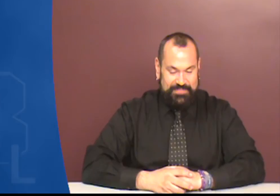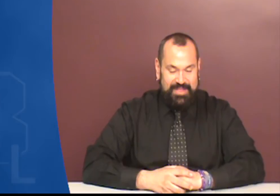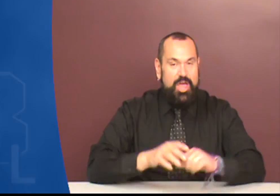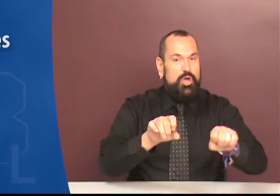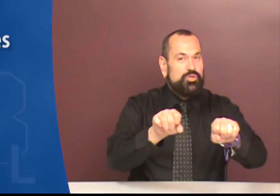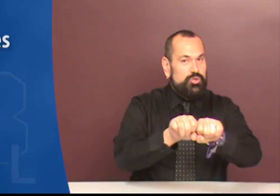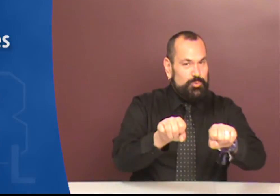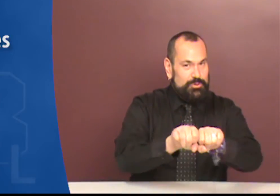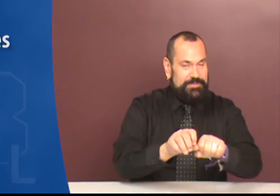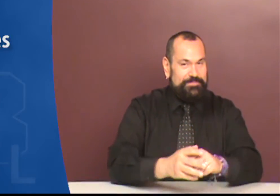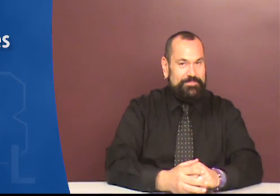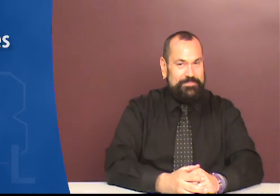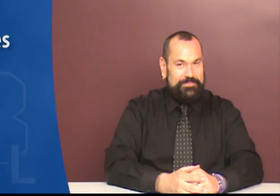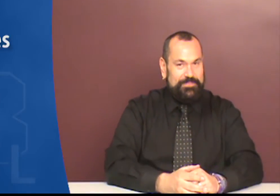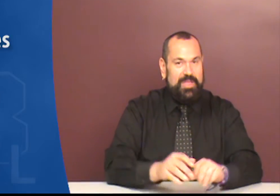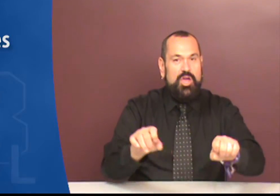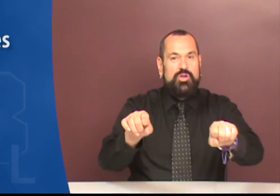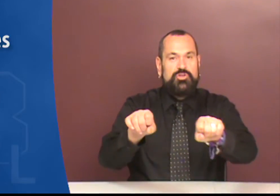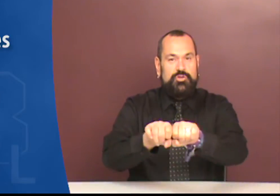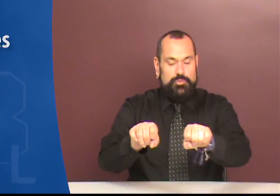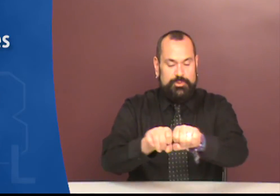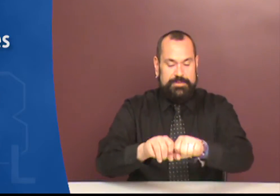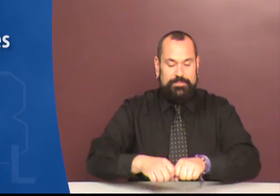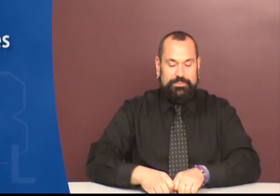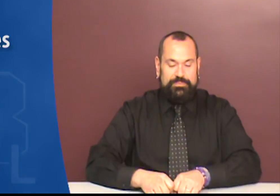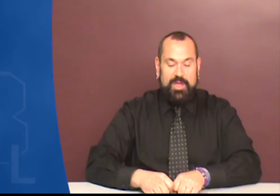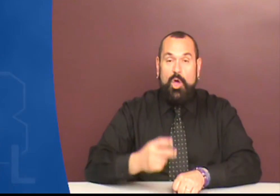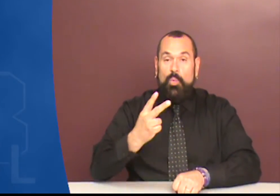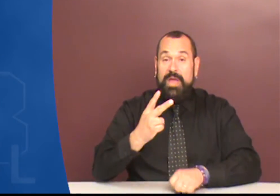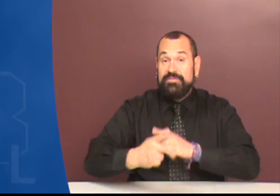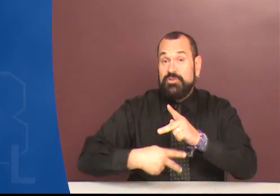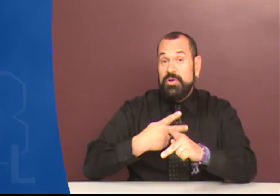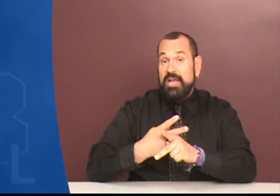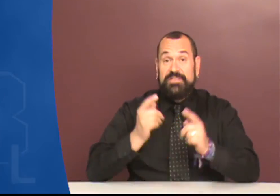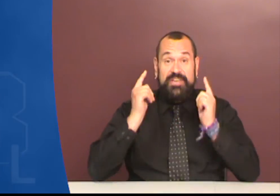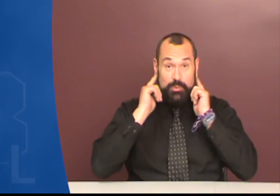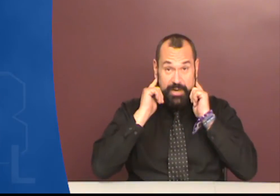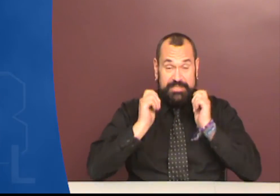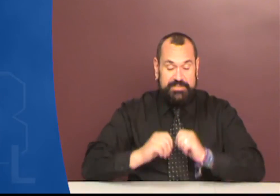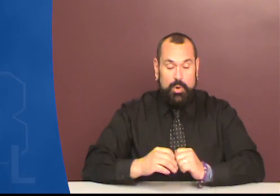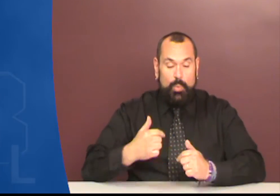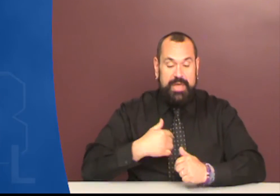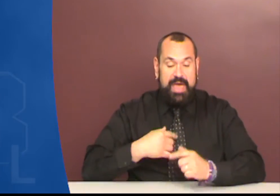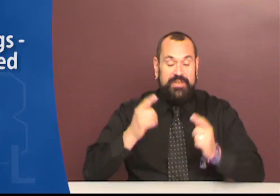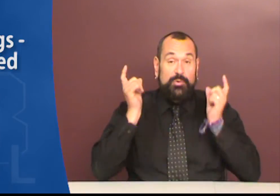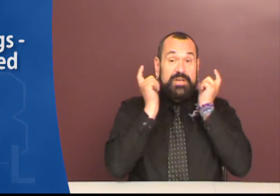Shoes. Shoes. We have two kinds of earrings. We have earrings